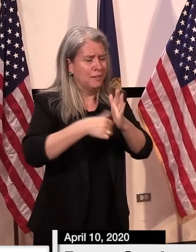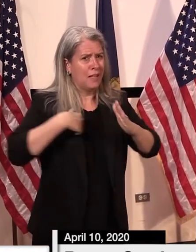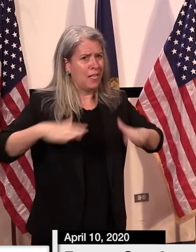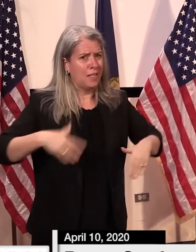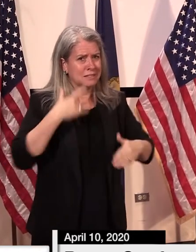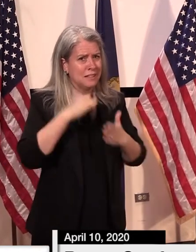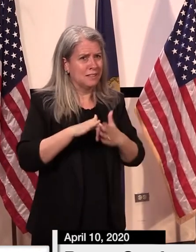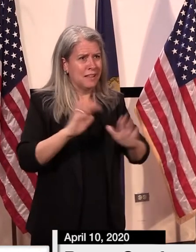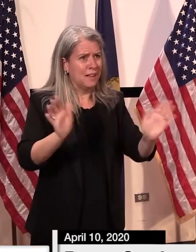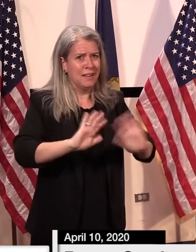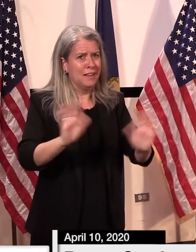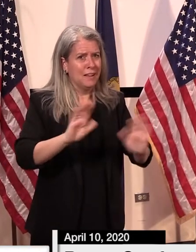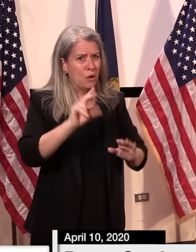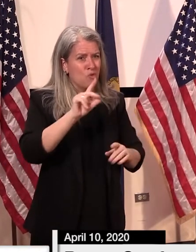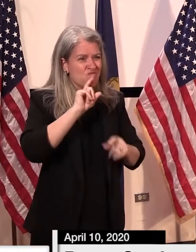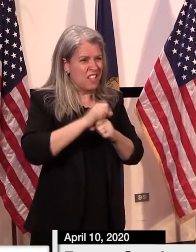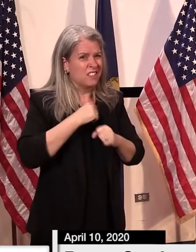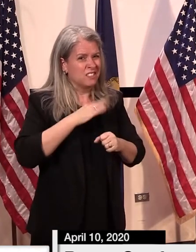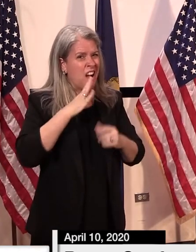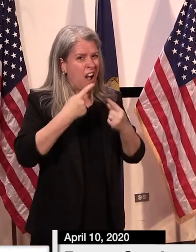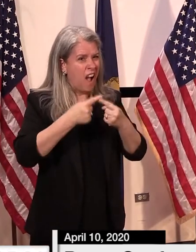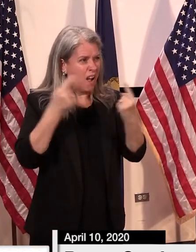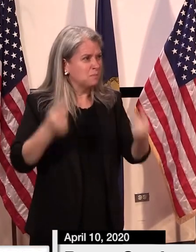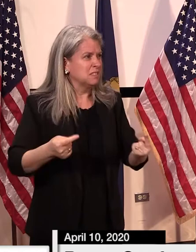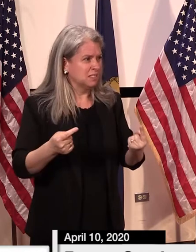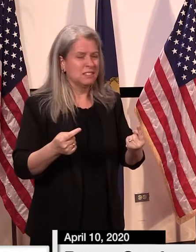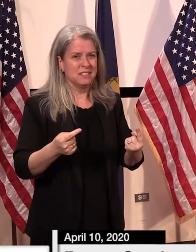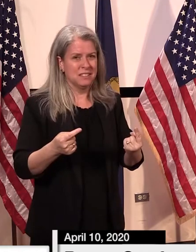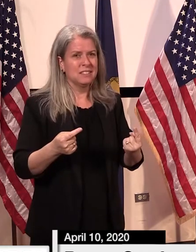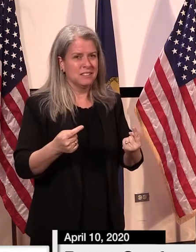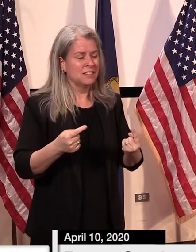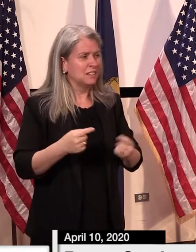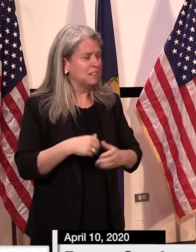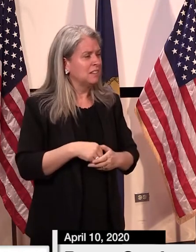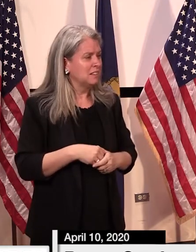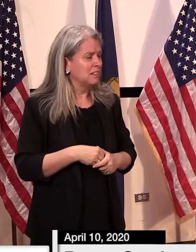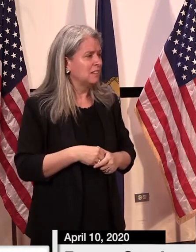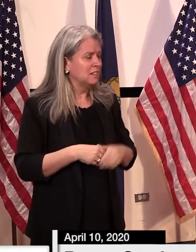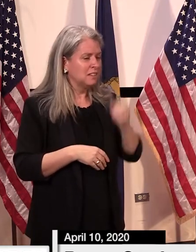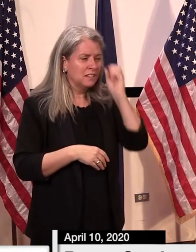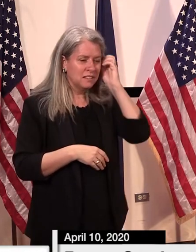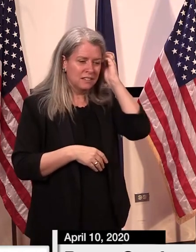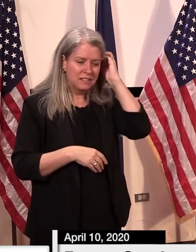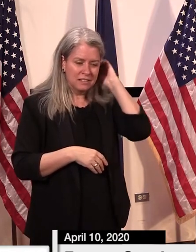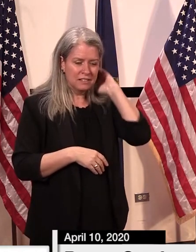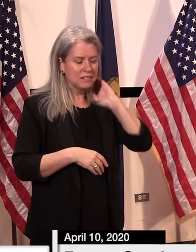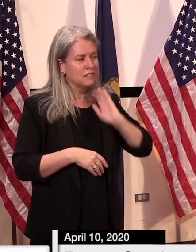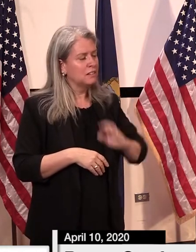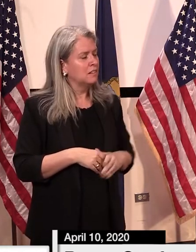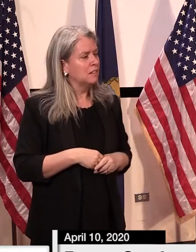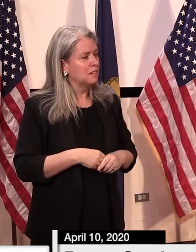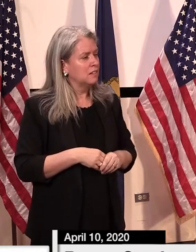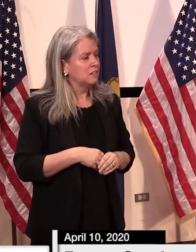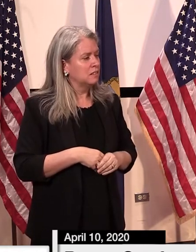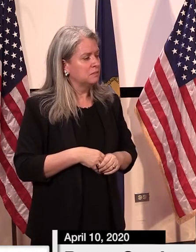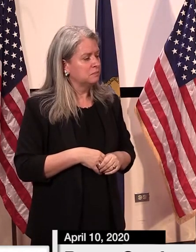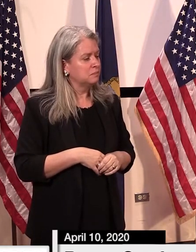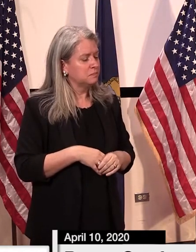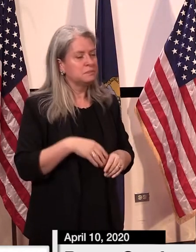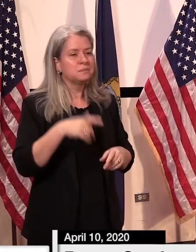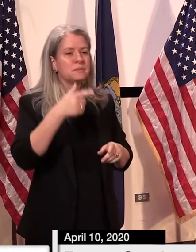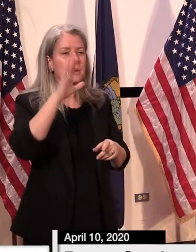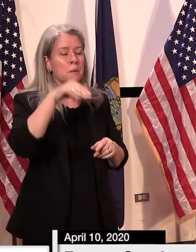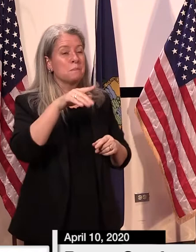fact, quite the opposite. And in part, in answer to your other question, the more